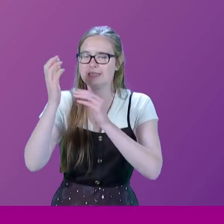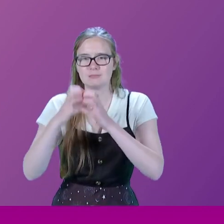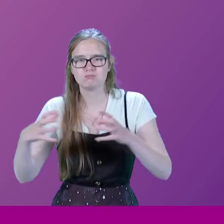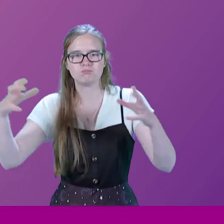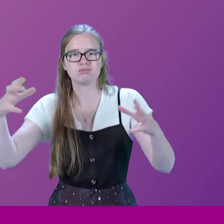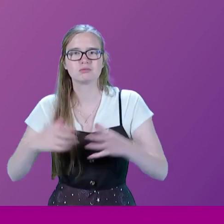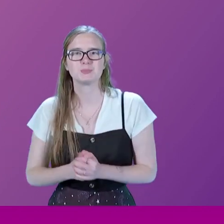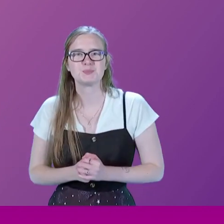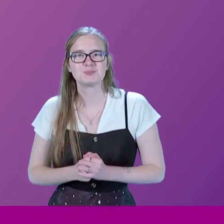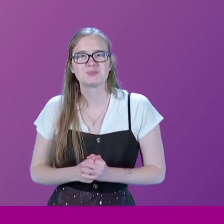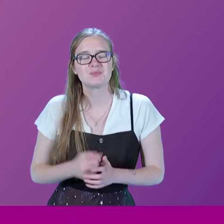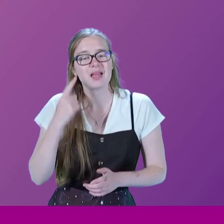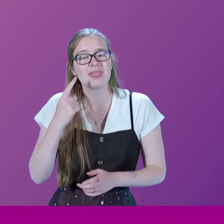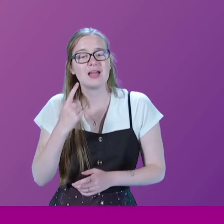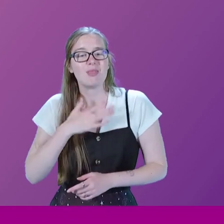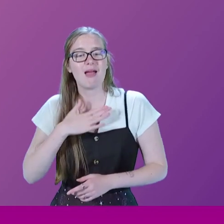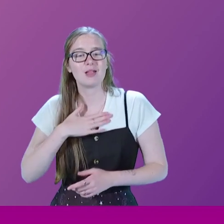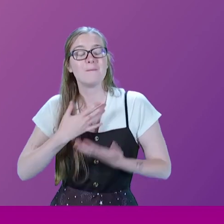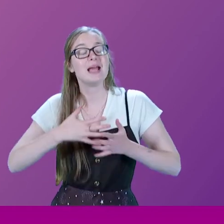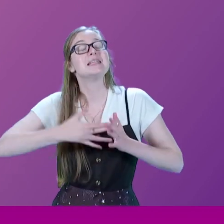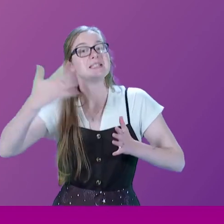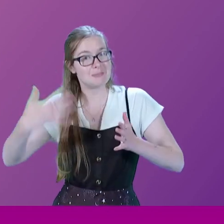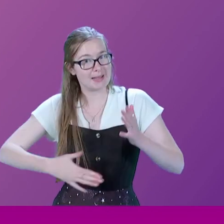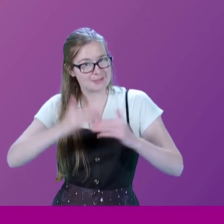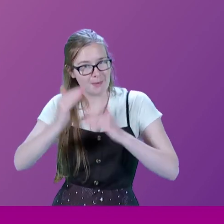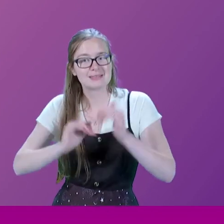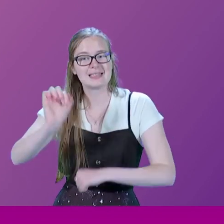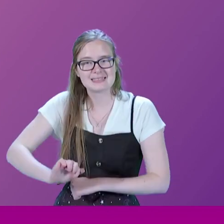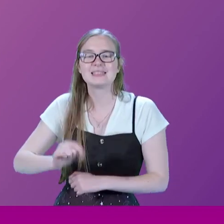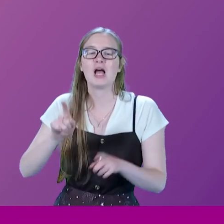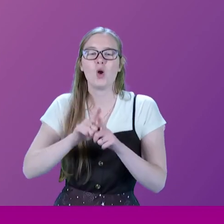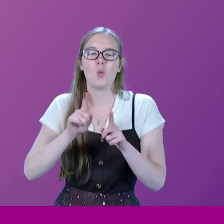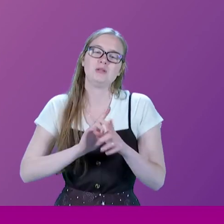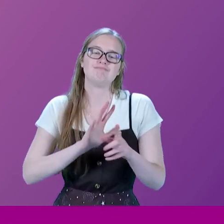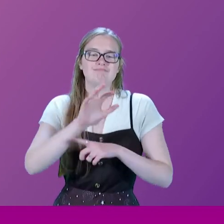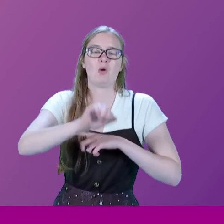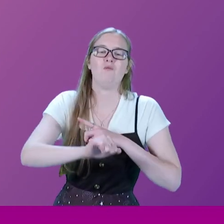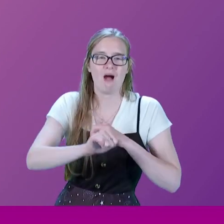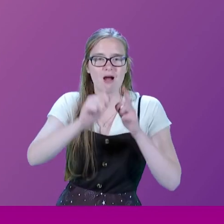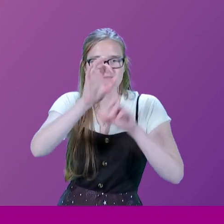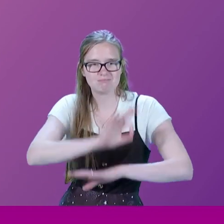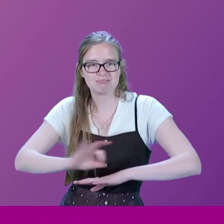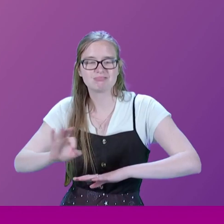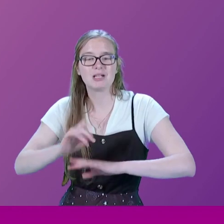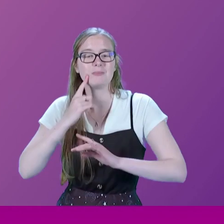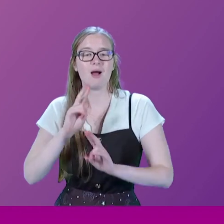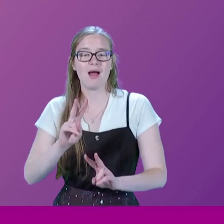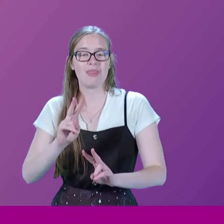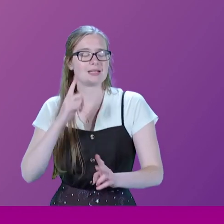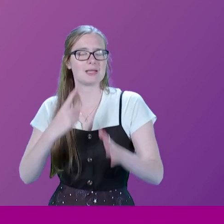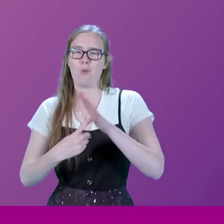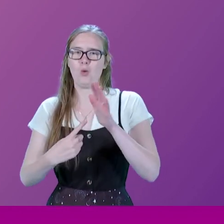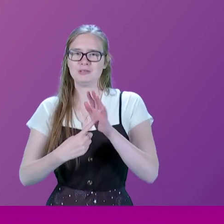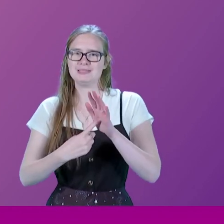And it was likely that it was going to be an expensive building and it was likely that it was going to overrun. But in the fullness of time, it seemed to be extremely